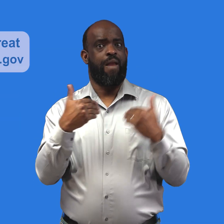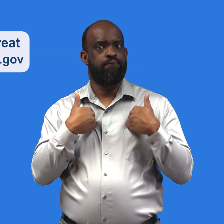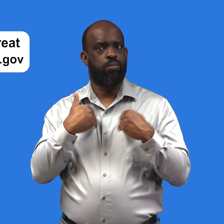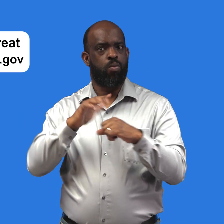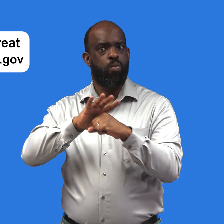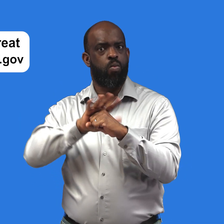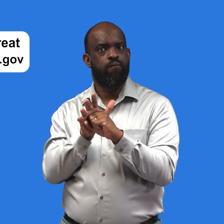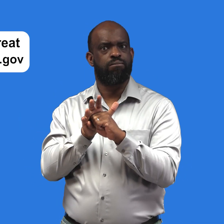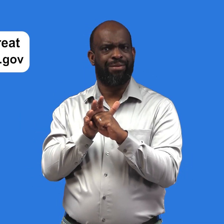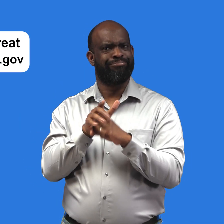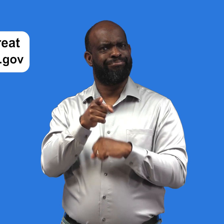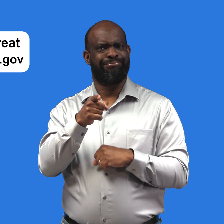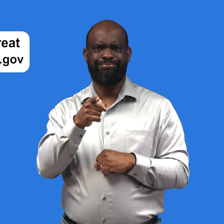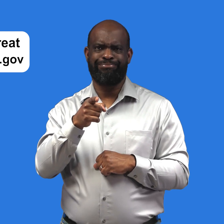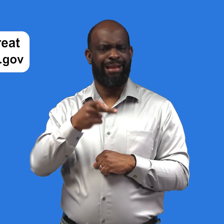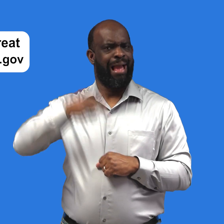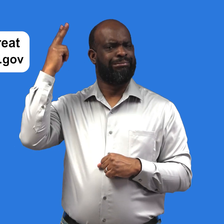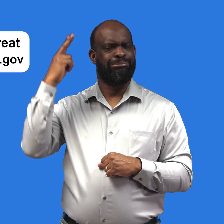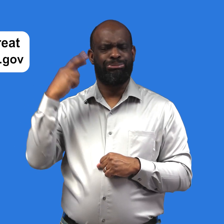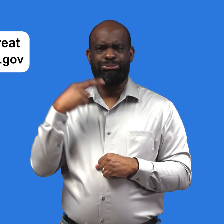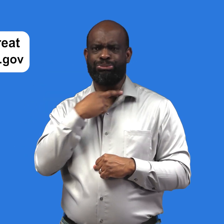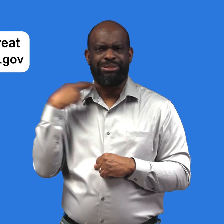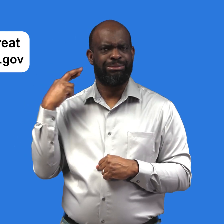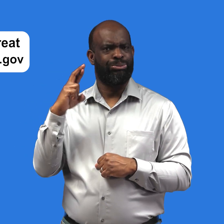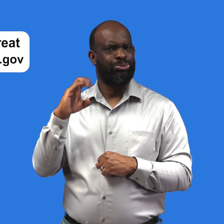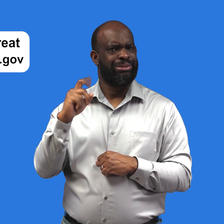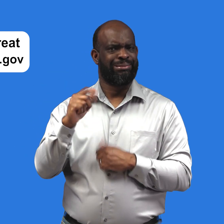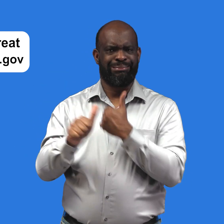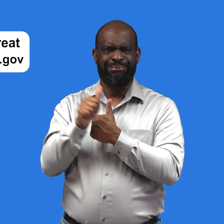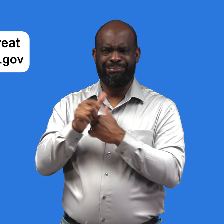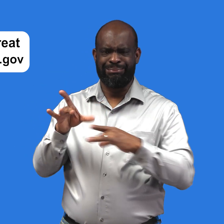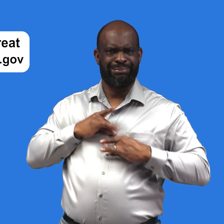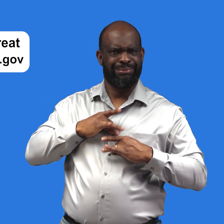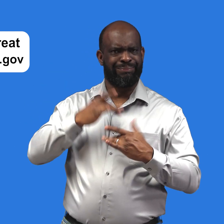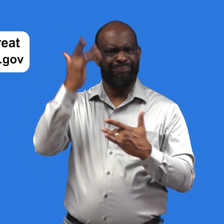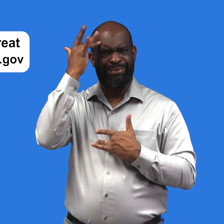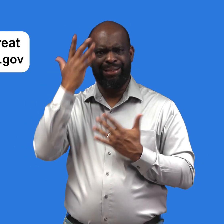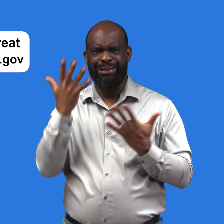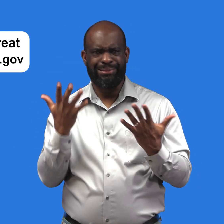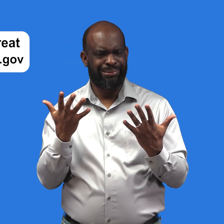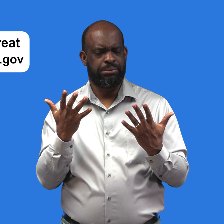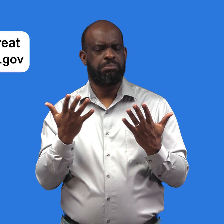If you have COVID-19 and you're at high risk of getting very sick,